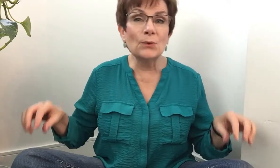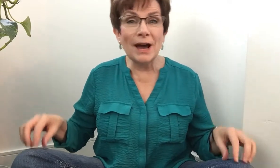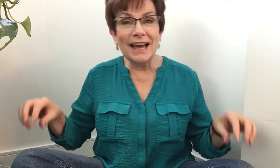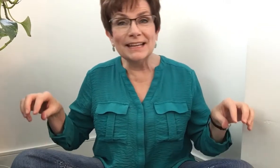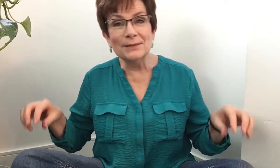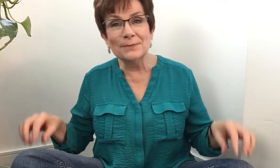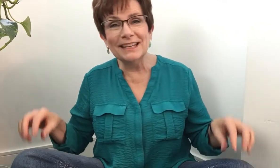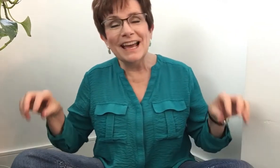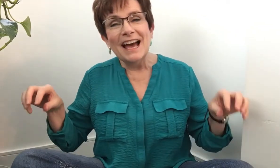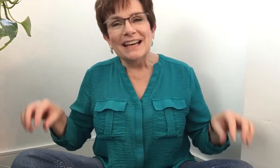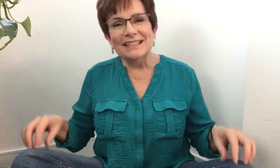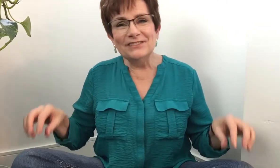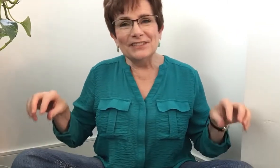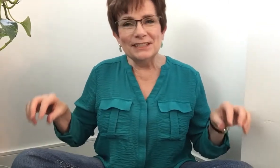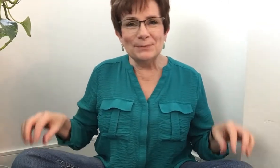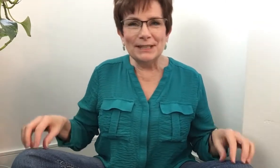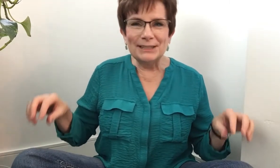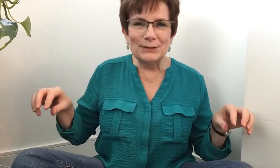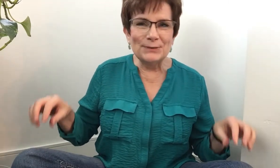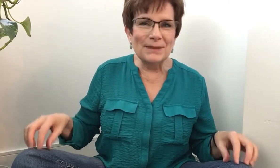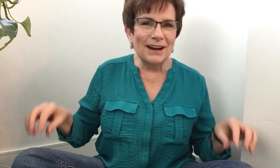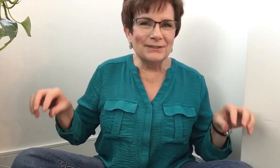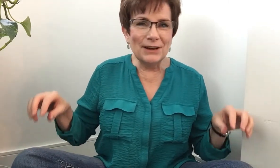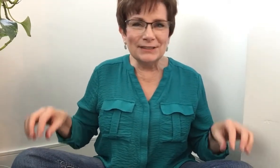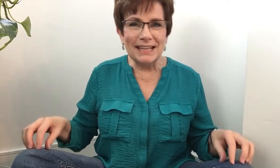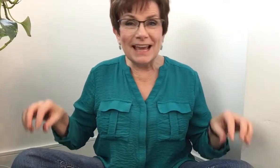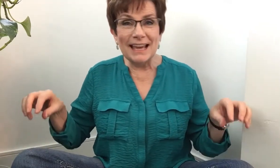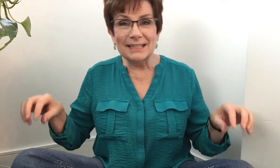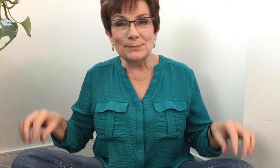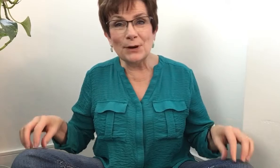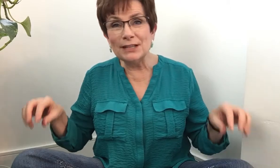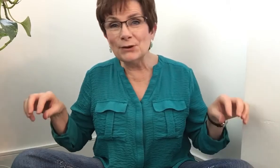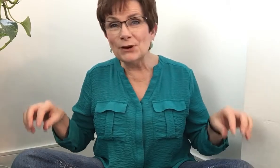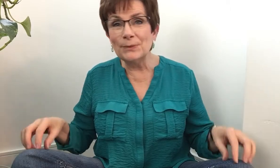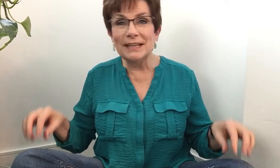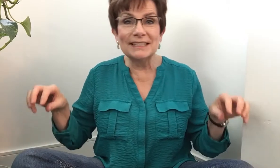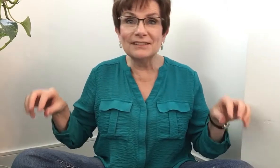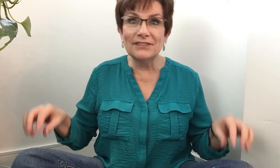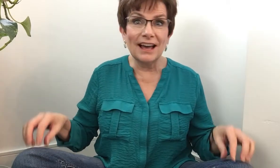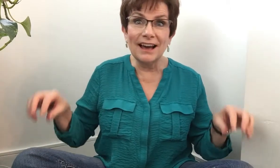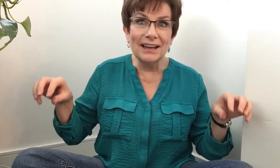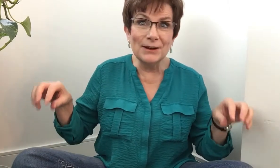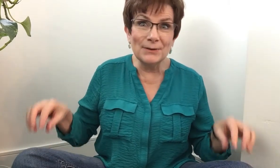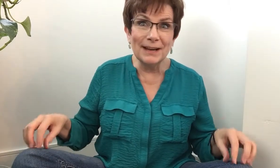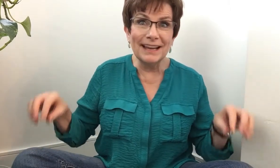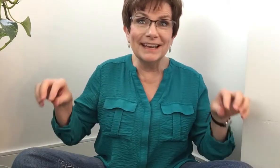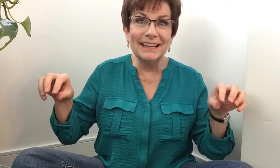wedding be. If it be tomorrow day, spread your wings and fly away.